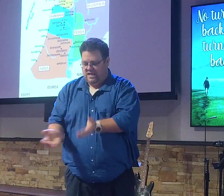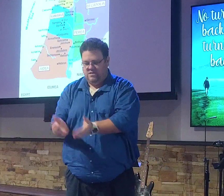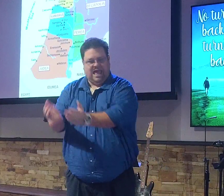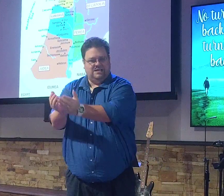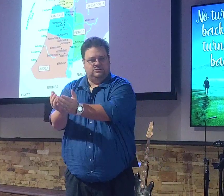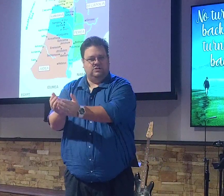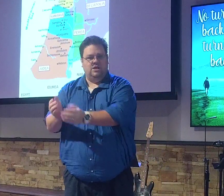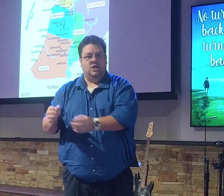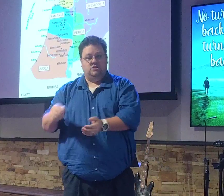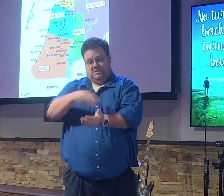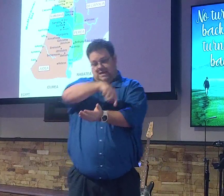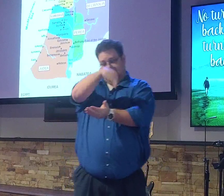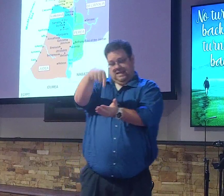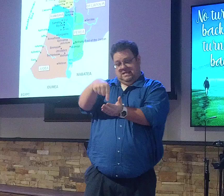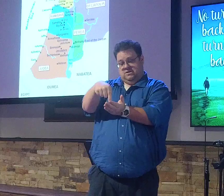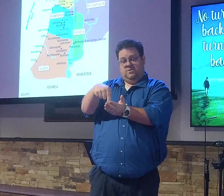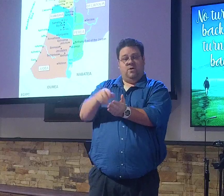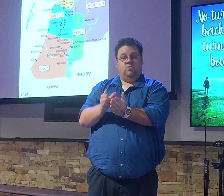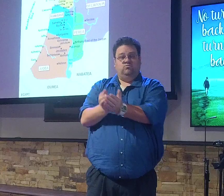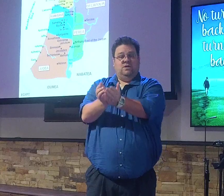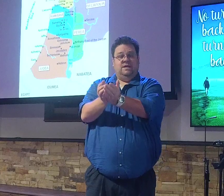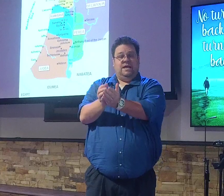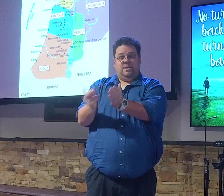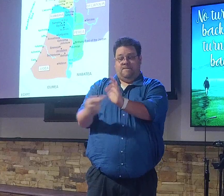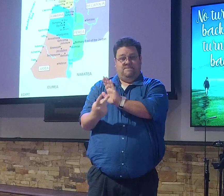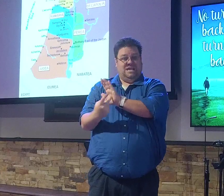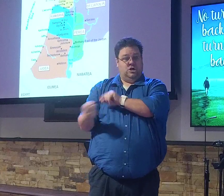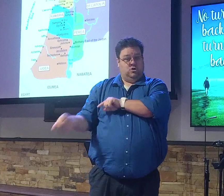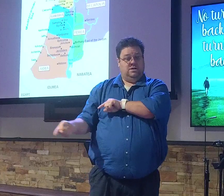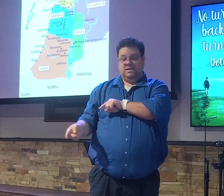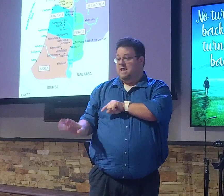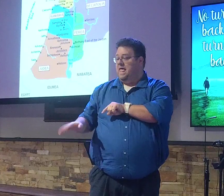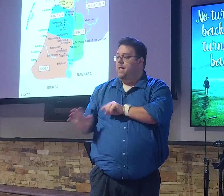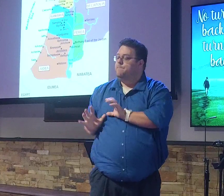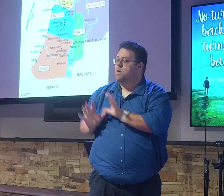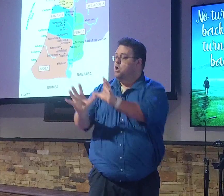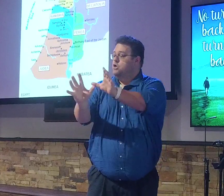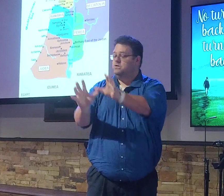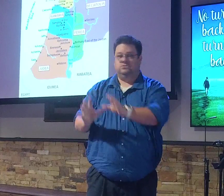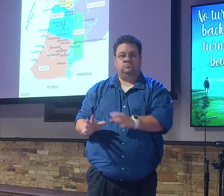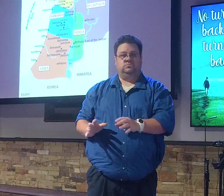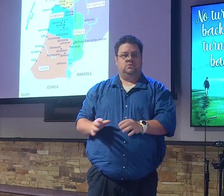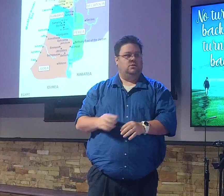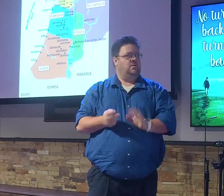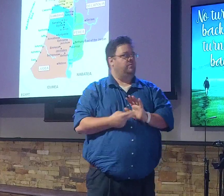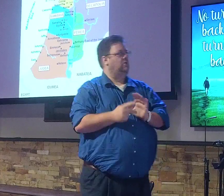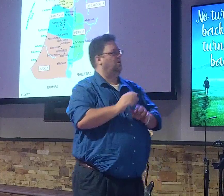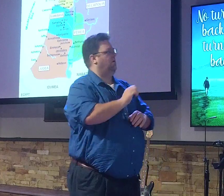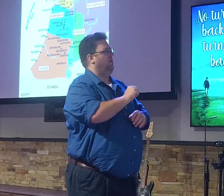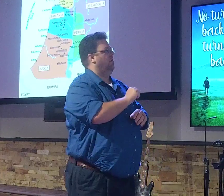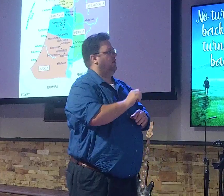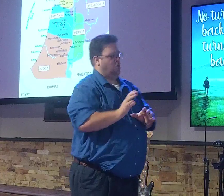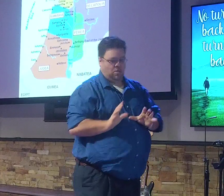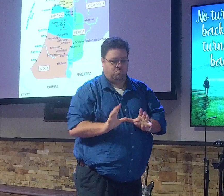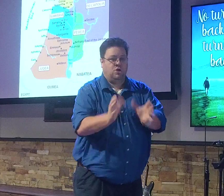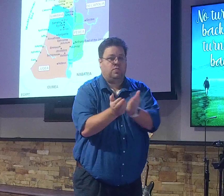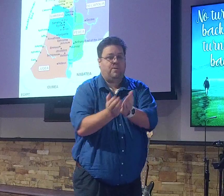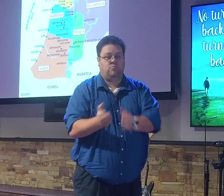Peter. And he prayed. He asked him if he'd thrust out a little from the land, and he sat down. Jesus taught the people out of the ship. And when he had left, or quit